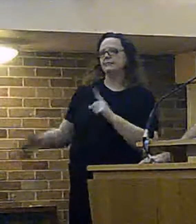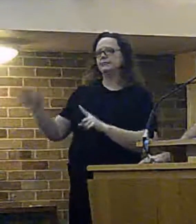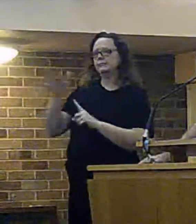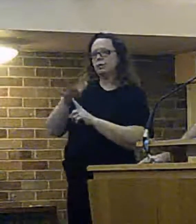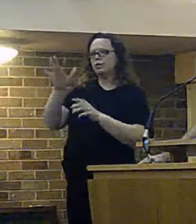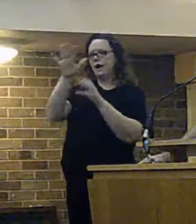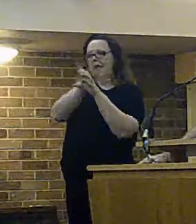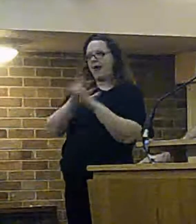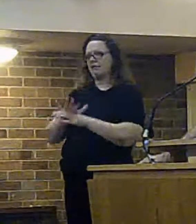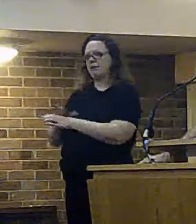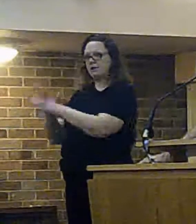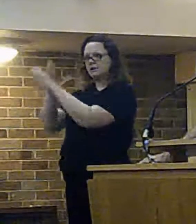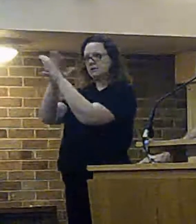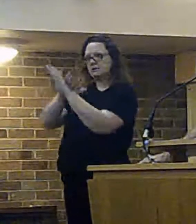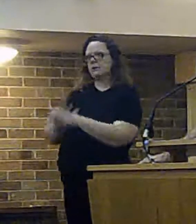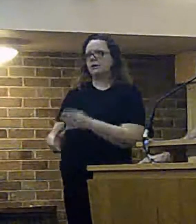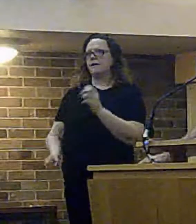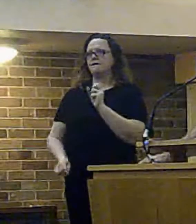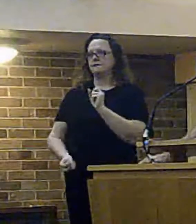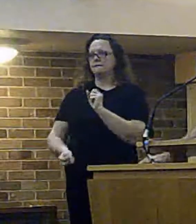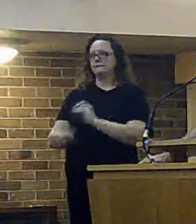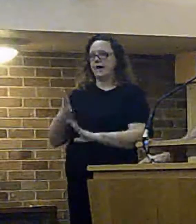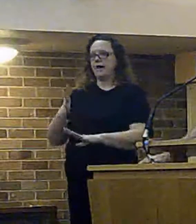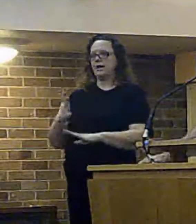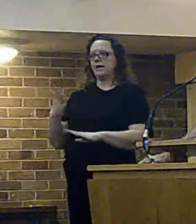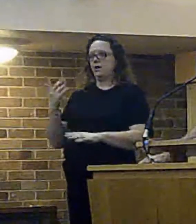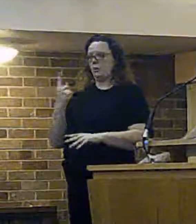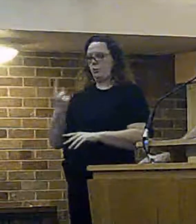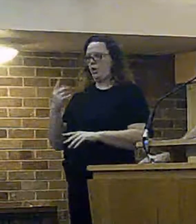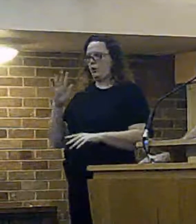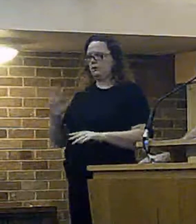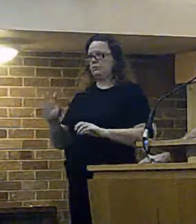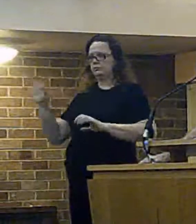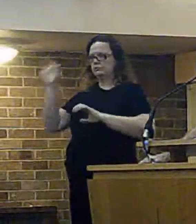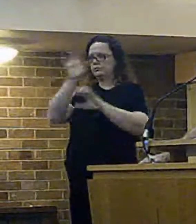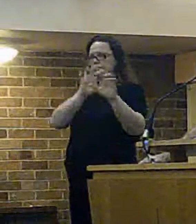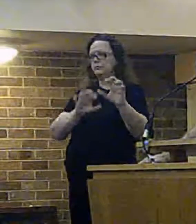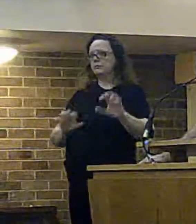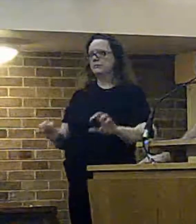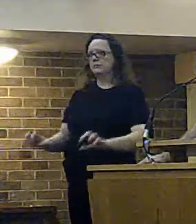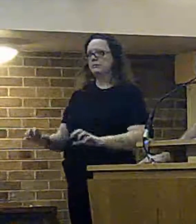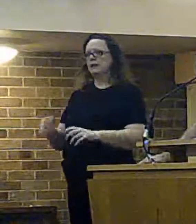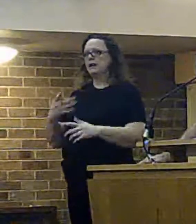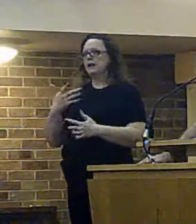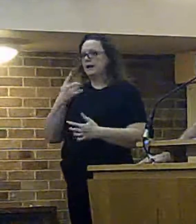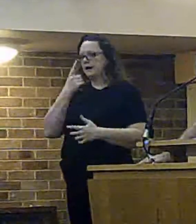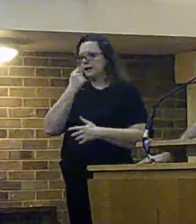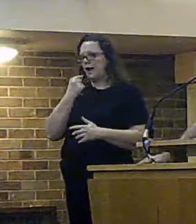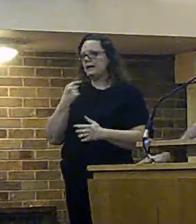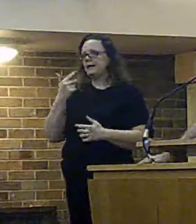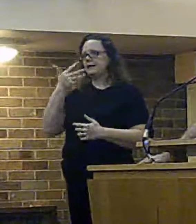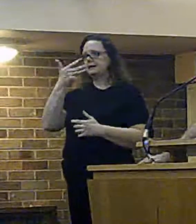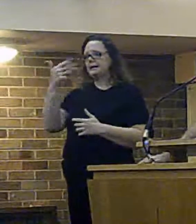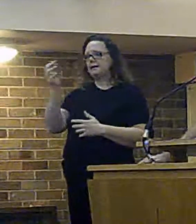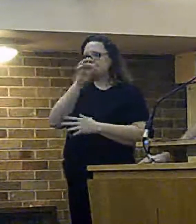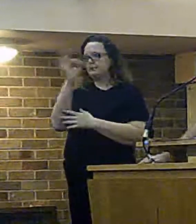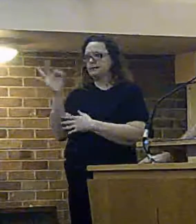at which if we put a fire engine in each one of the stations we can get to 90 percent of Merseyside in 10 minutes